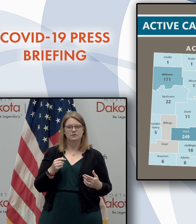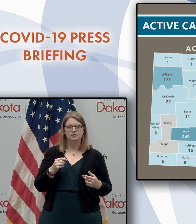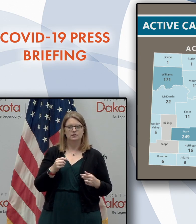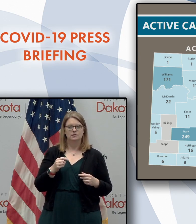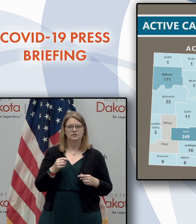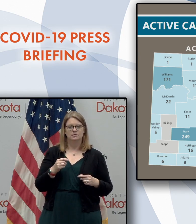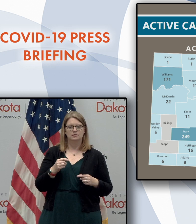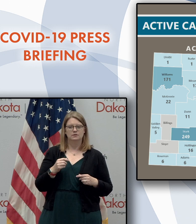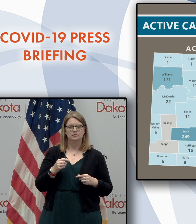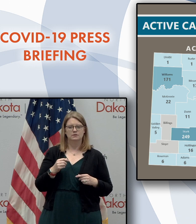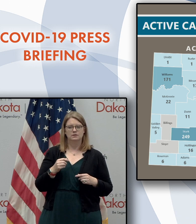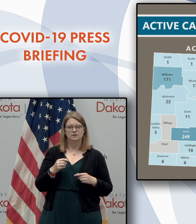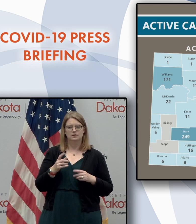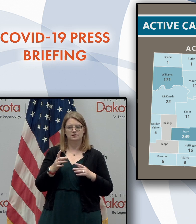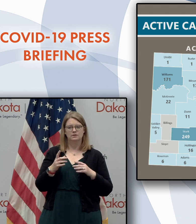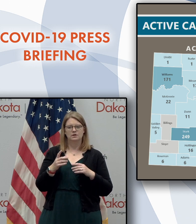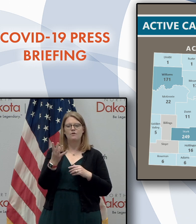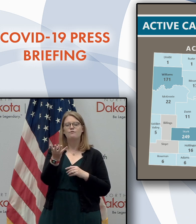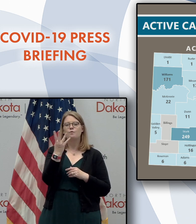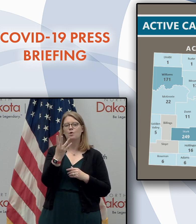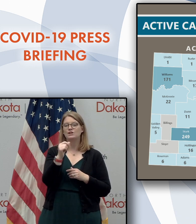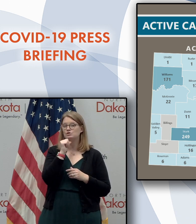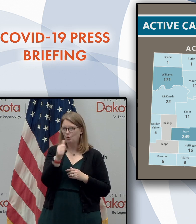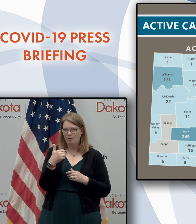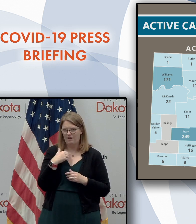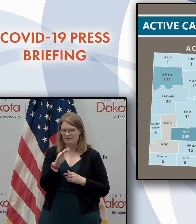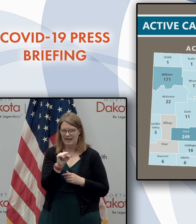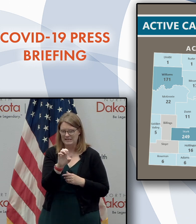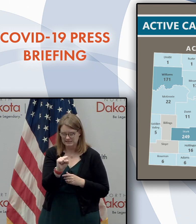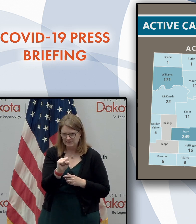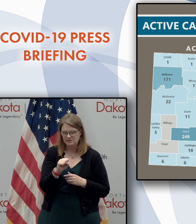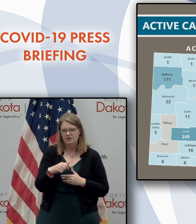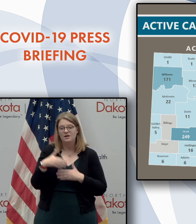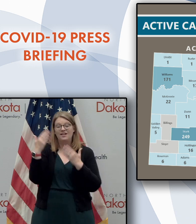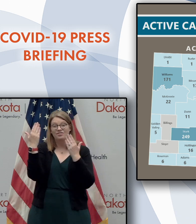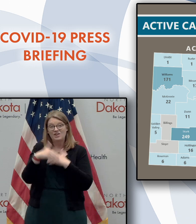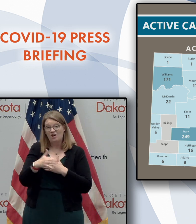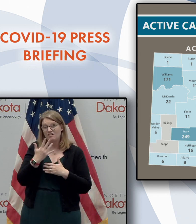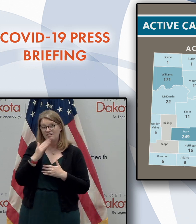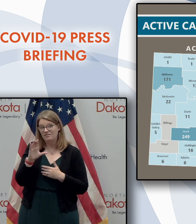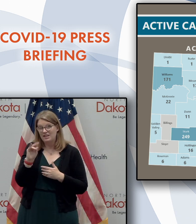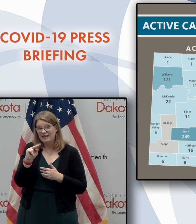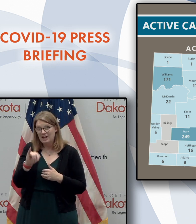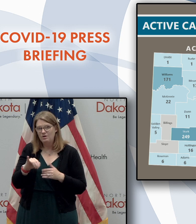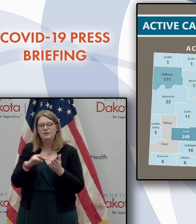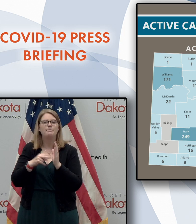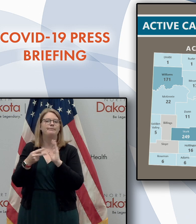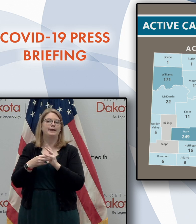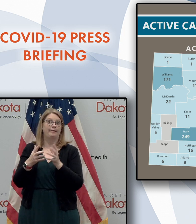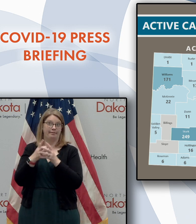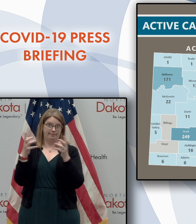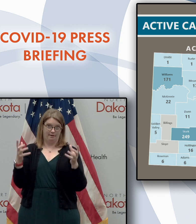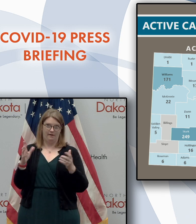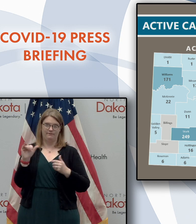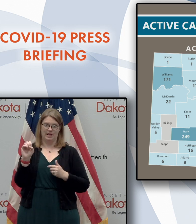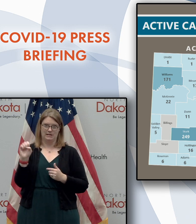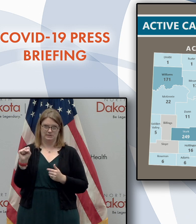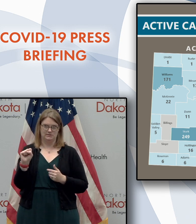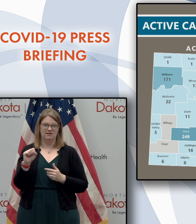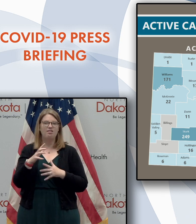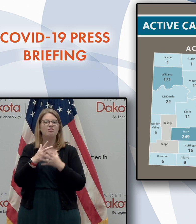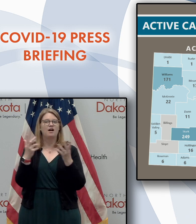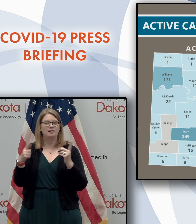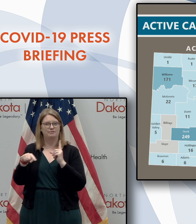no active cases are shown in gray. The darker the color of the county, the more cases that there are. And